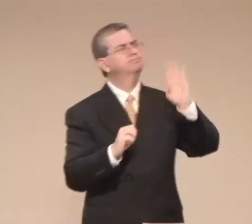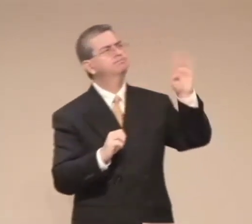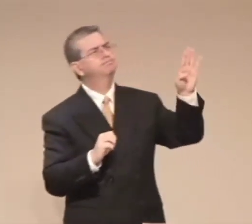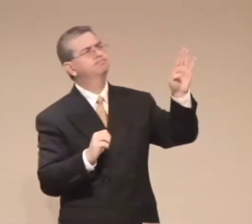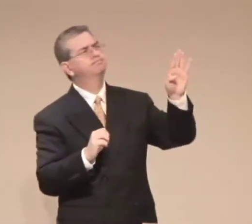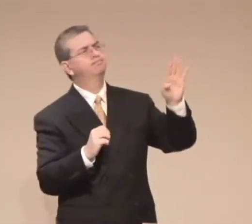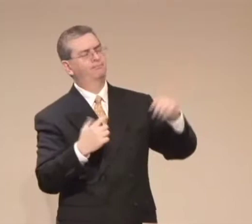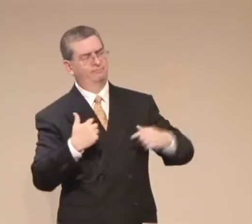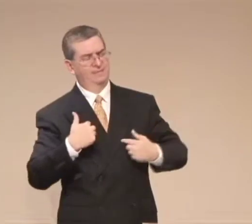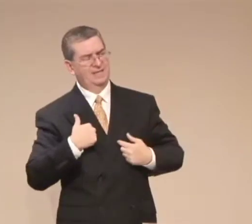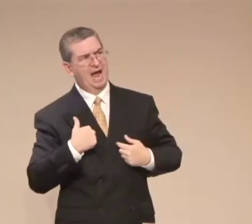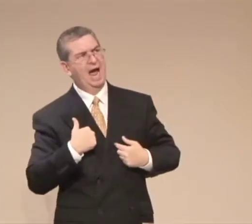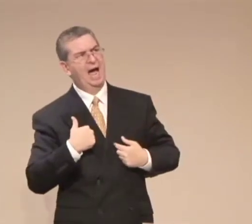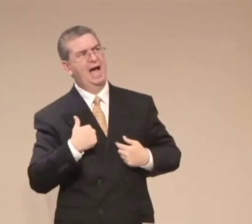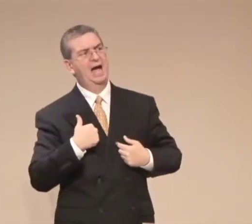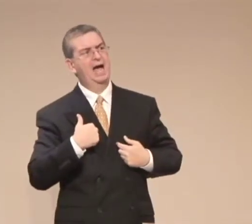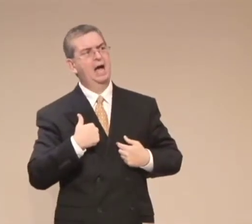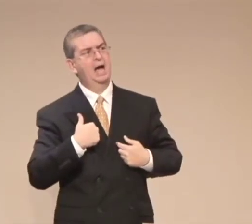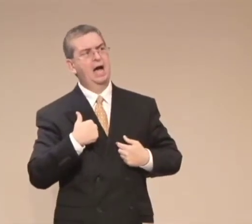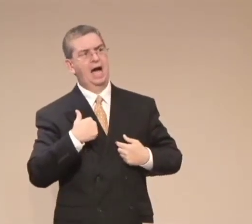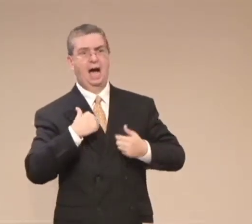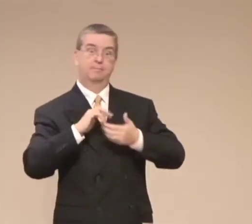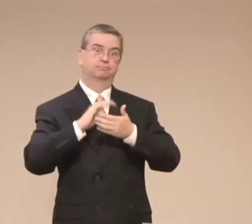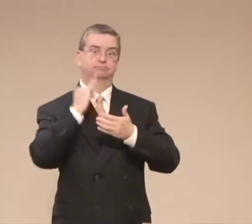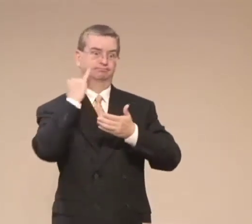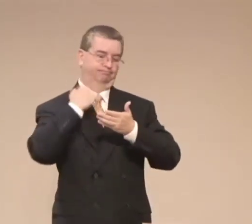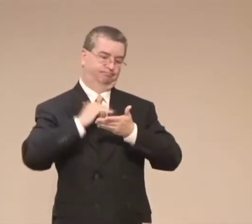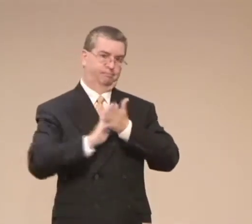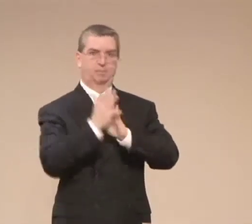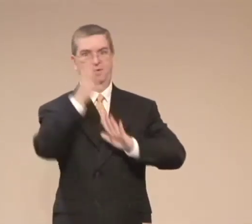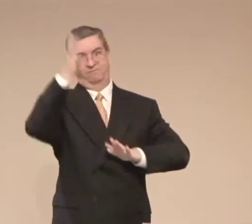Now, some people think, let me give you an example.